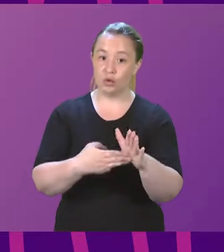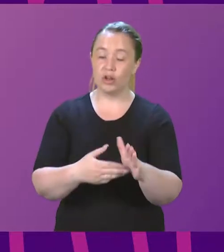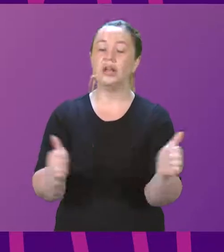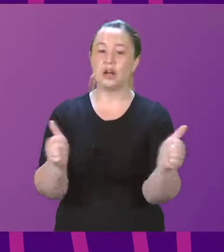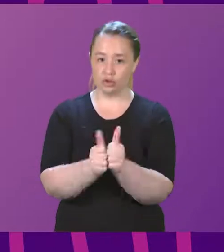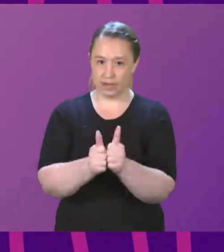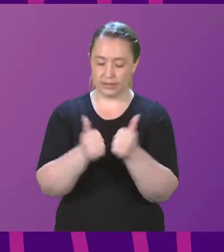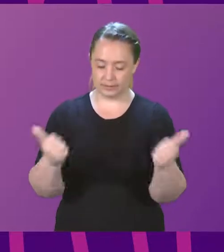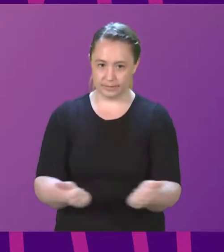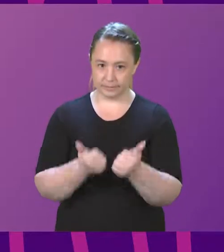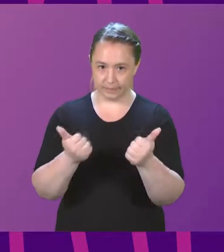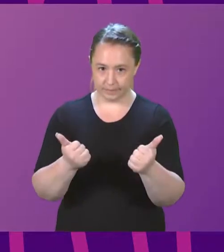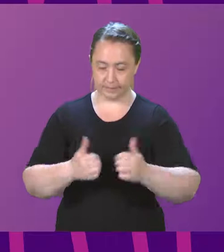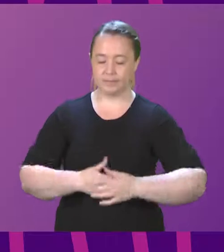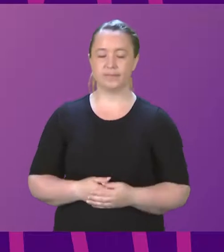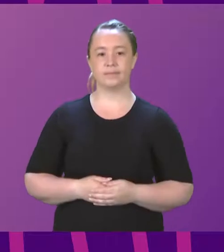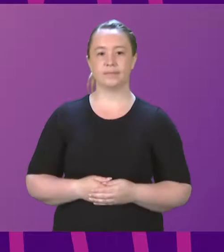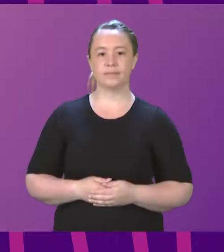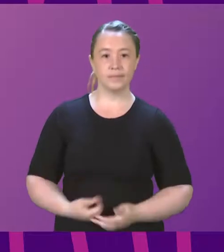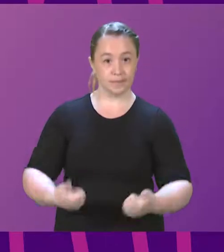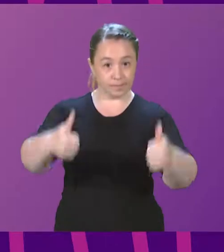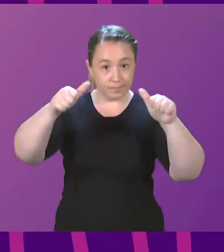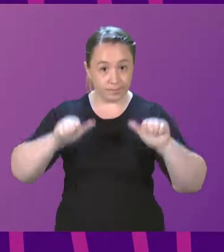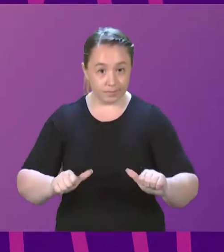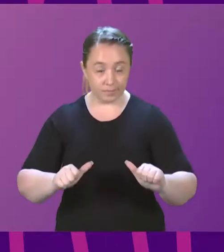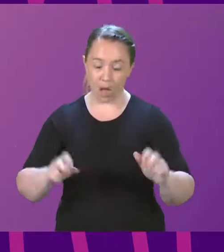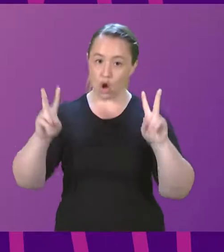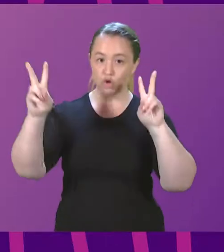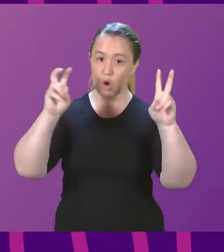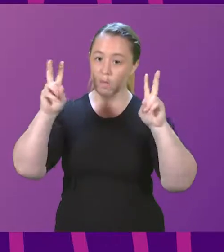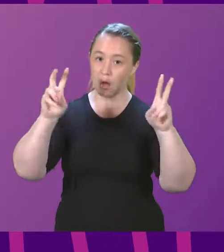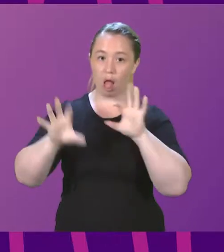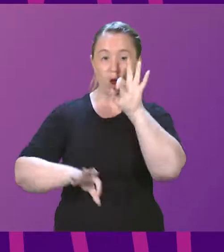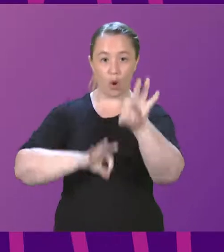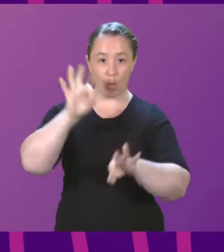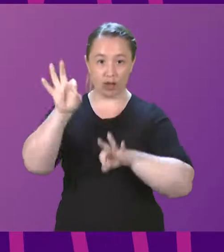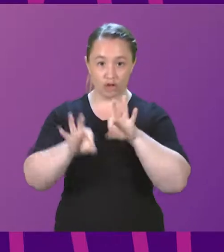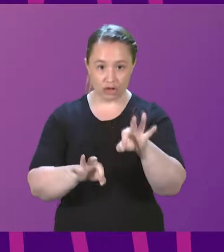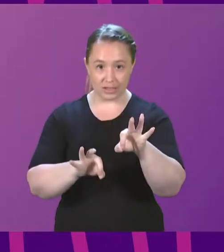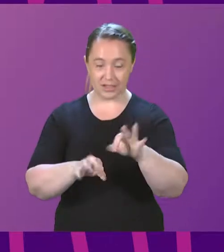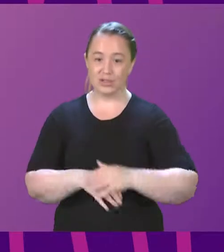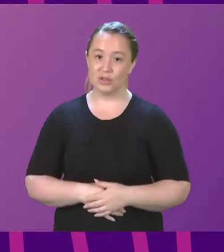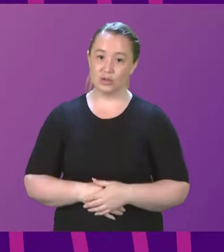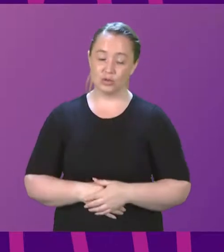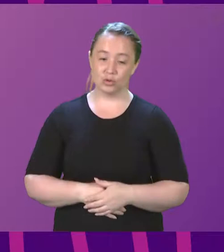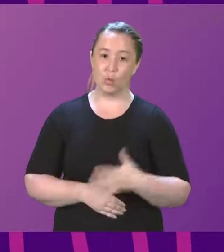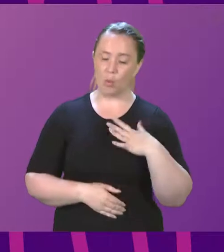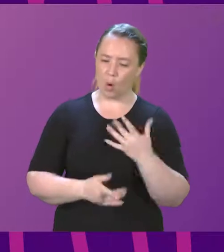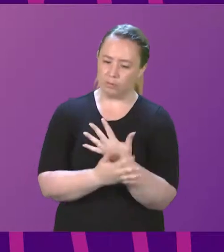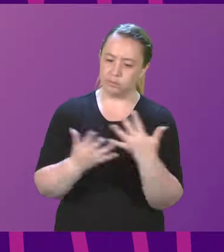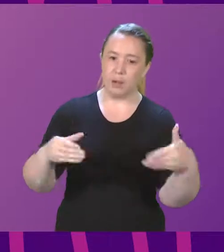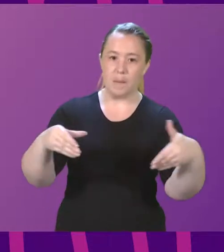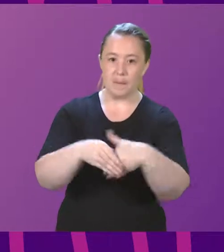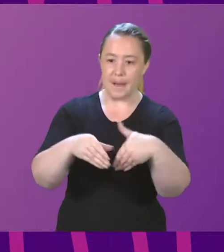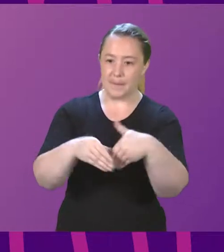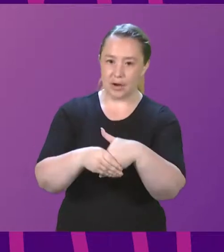agreed. The next item of business is topical questions. In order to get in as many members as possible, I would be grateful for short and